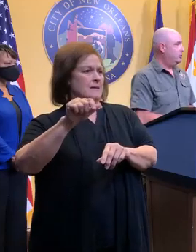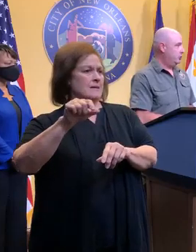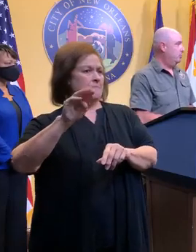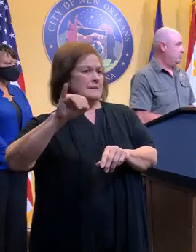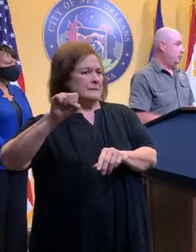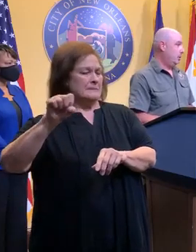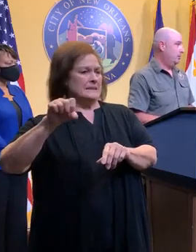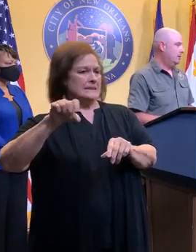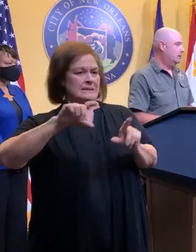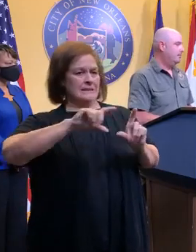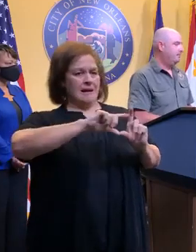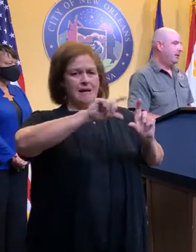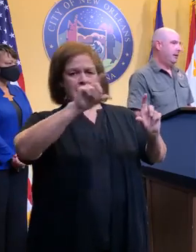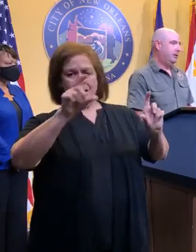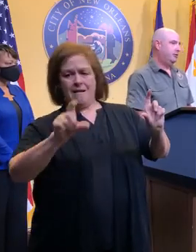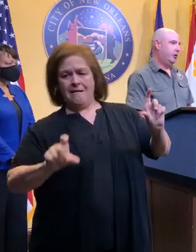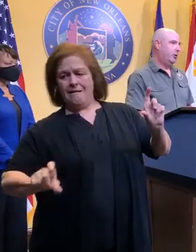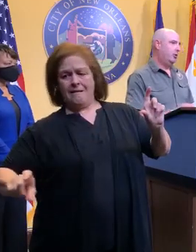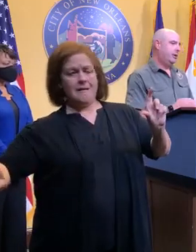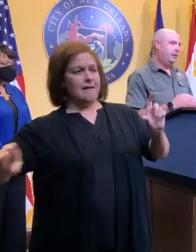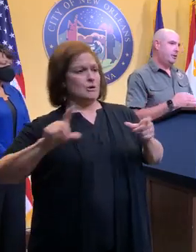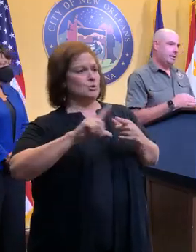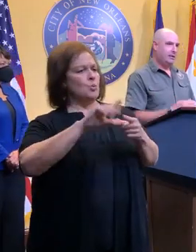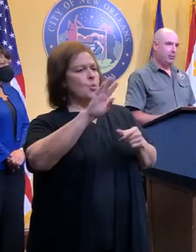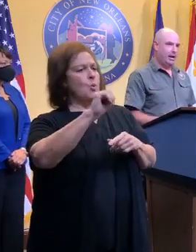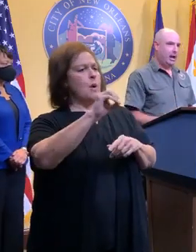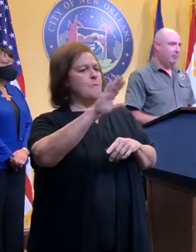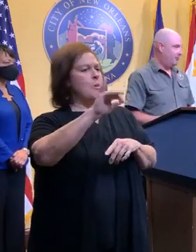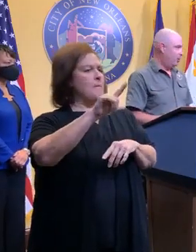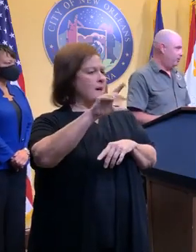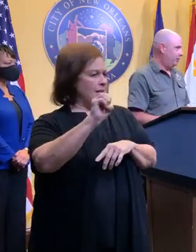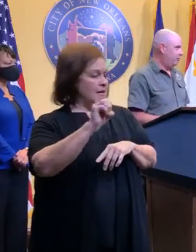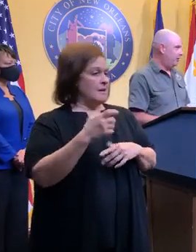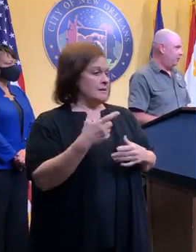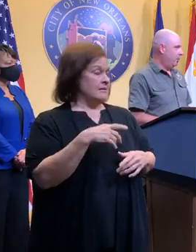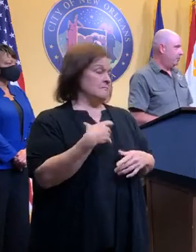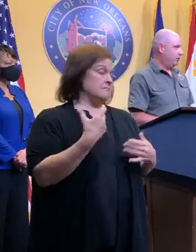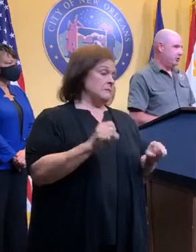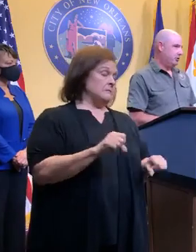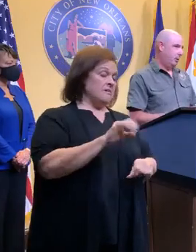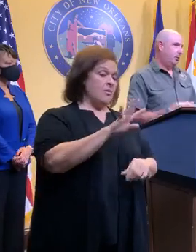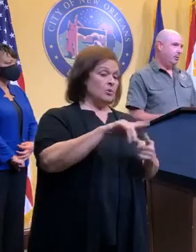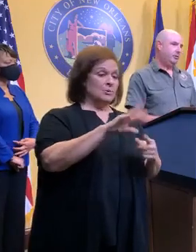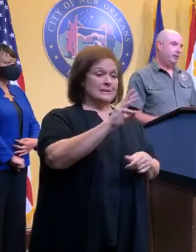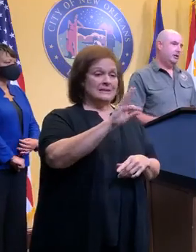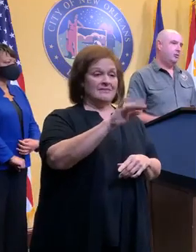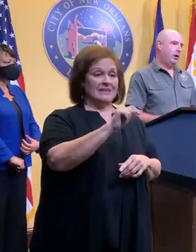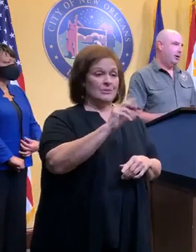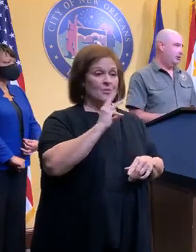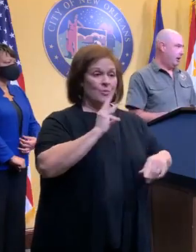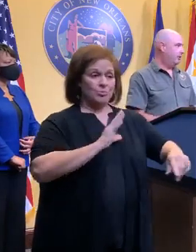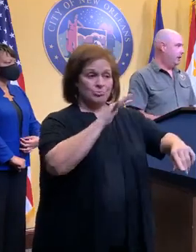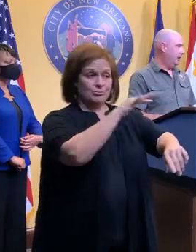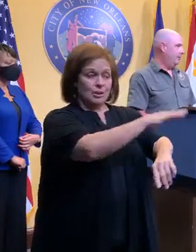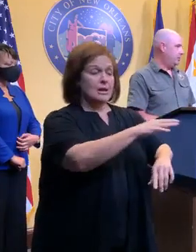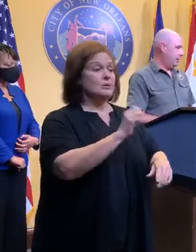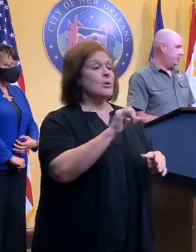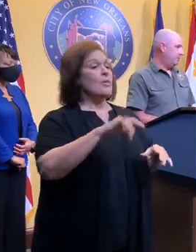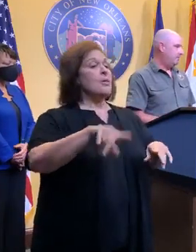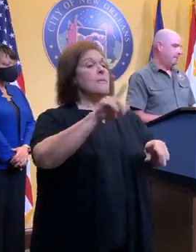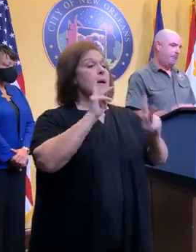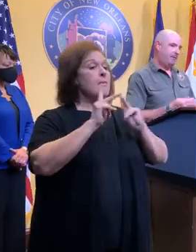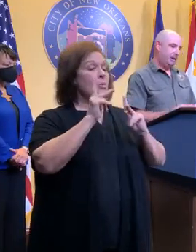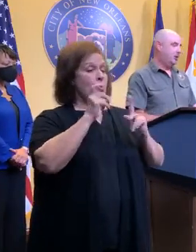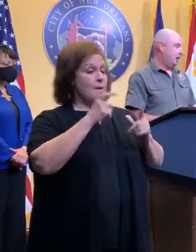to Mobile. And so, predicting right now about 4 to 6 feet of storm surge, so what we would say to our areas outside